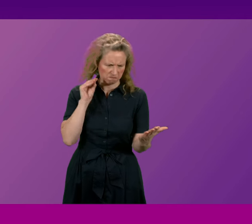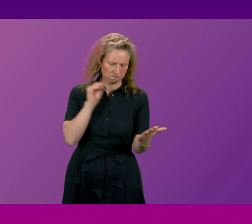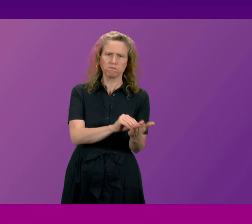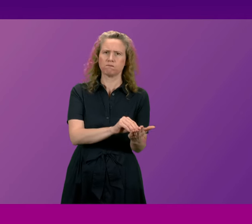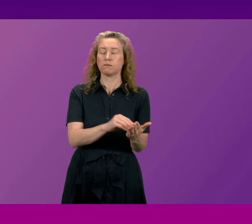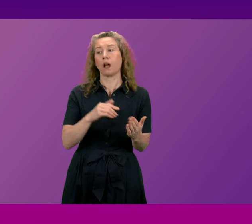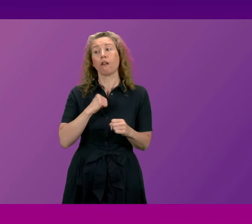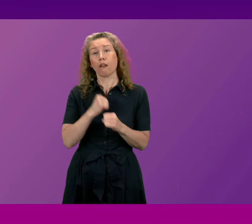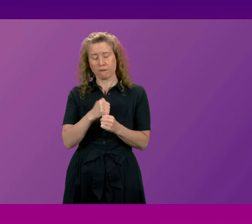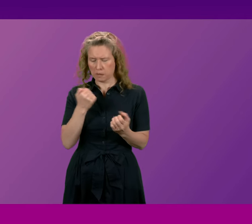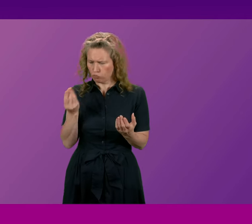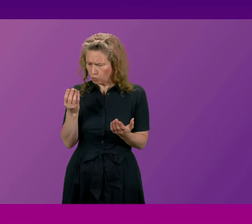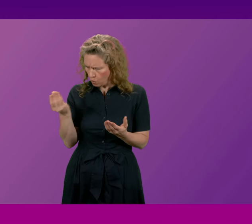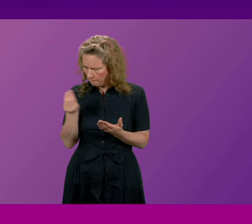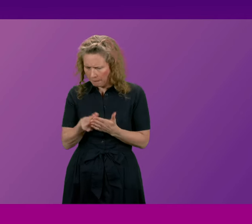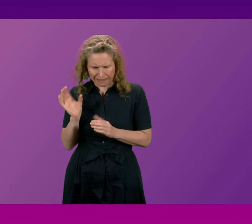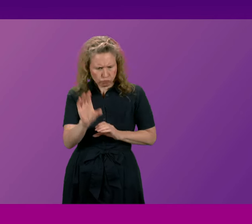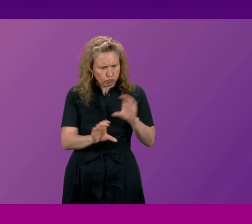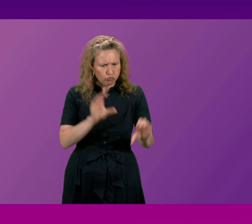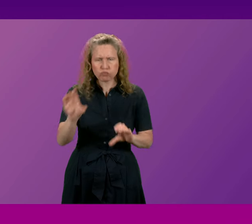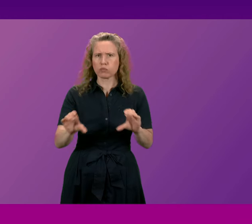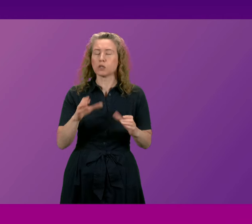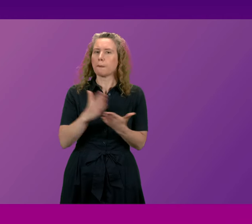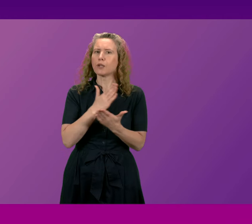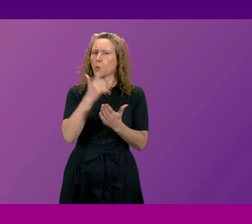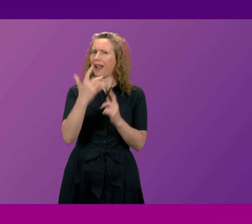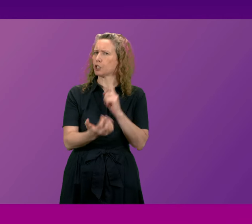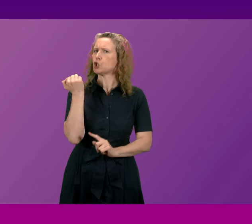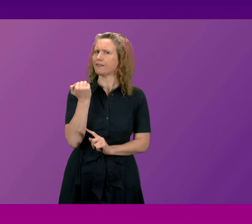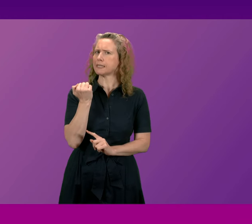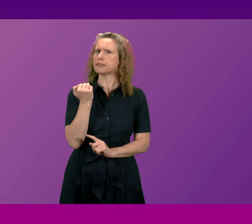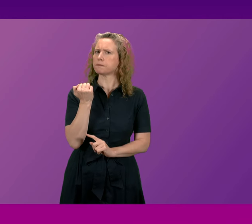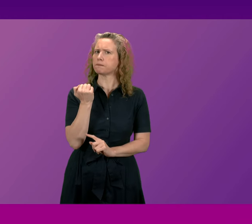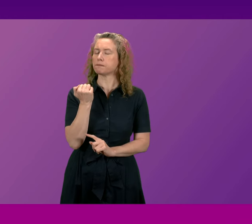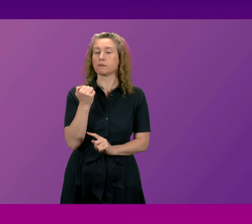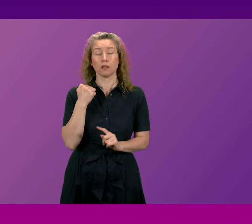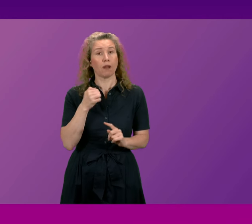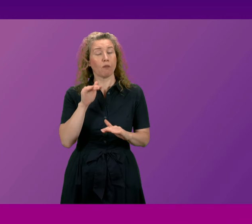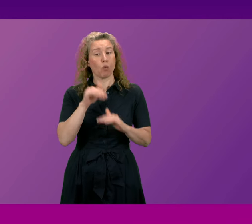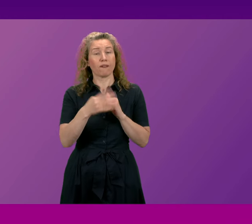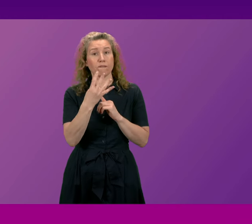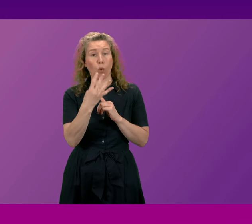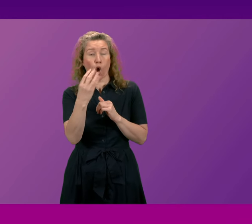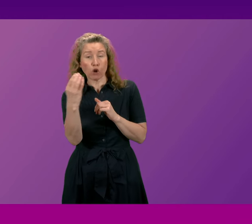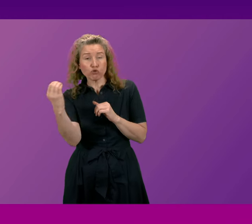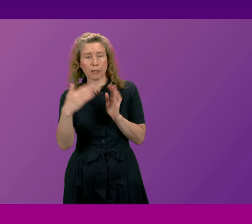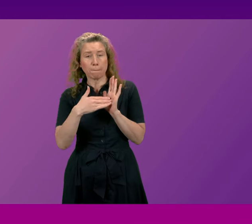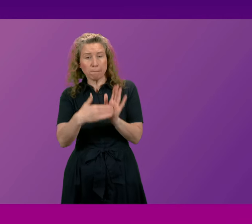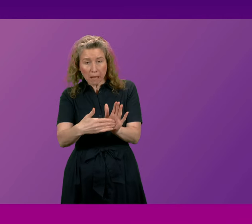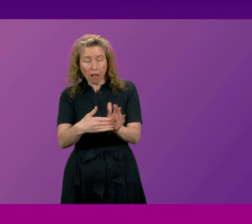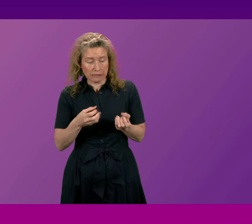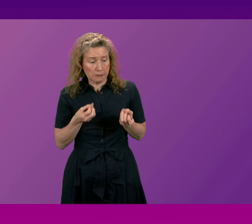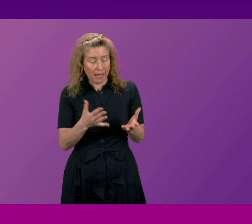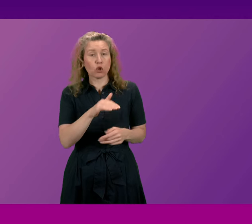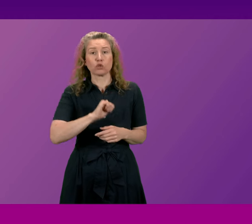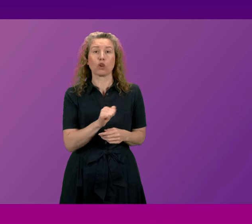is putting the resources in to make sure that we can achieve that objective with over £400 million being spent on the Scottish